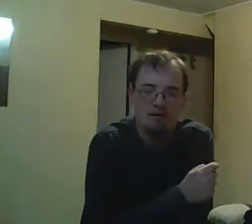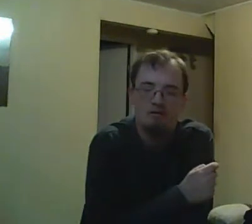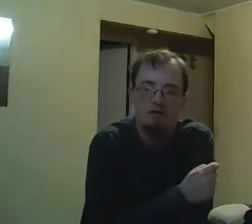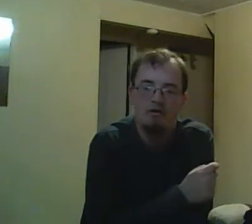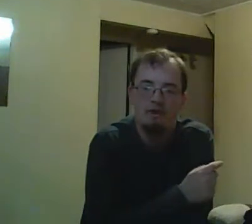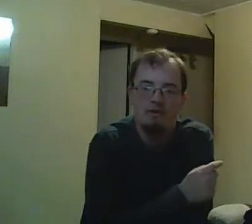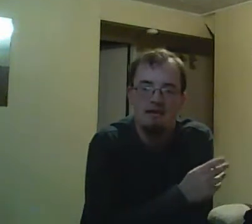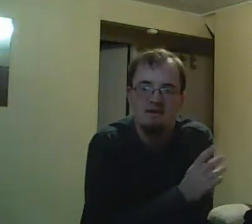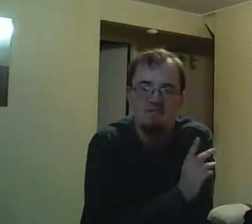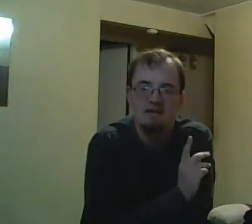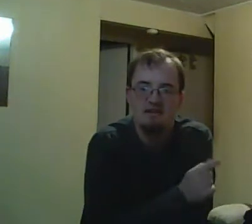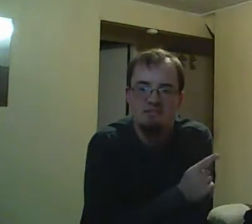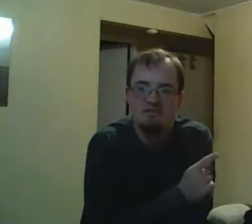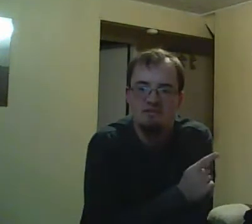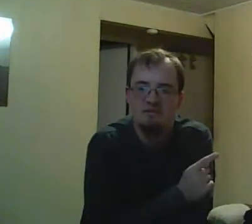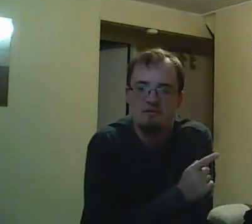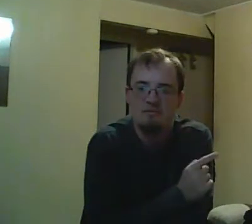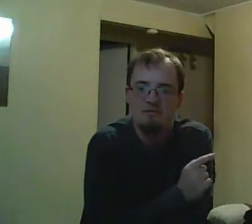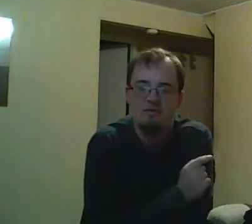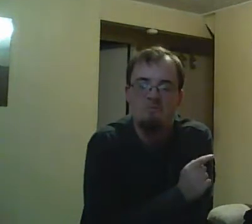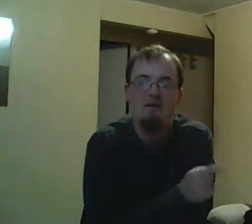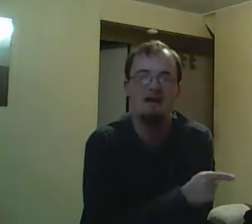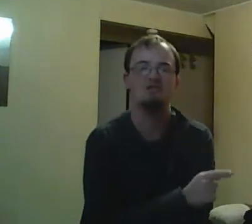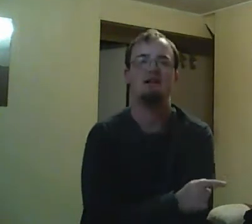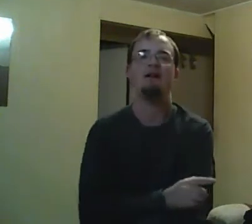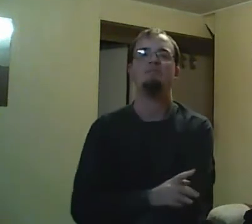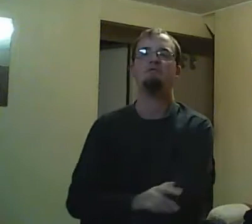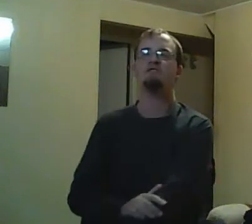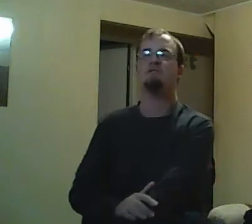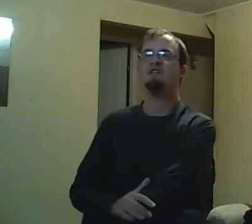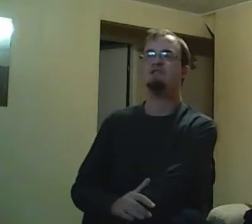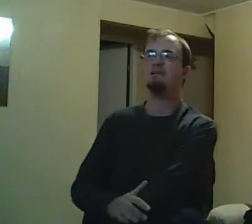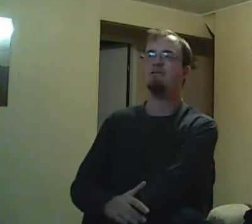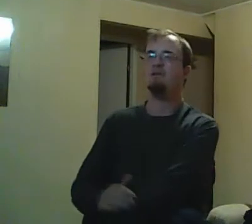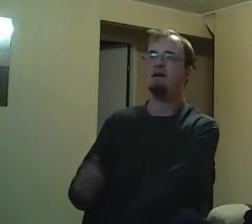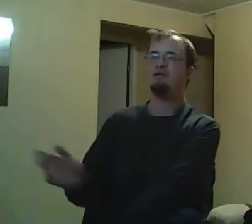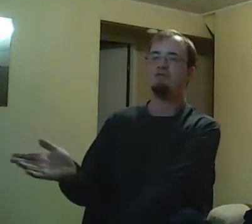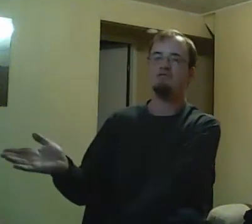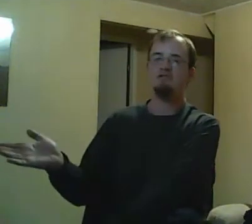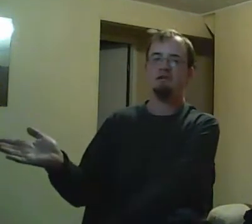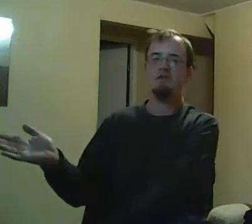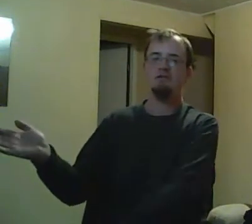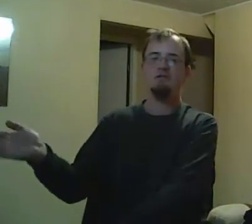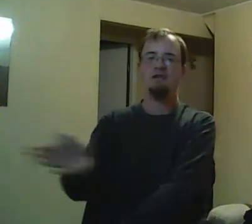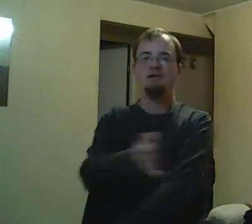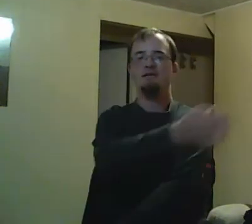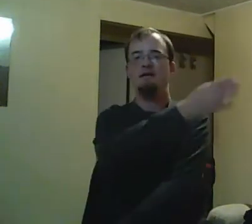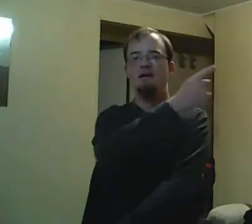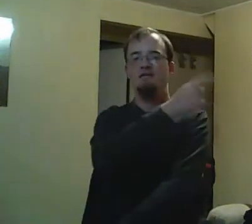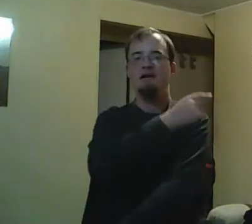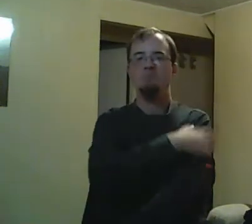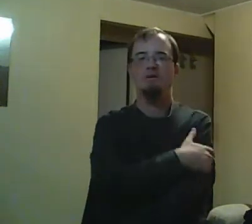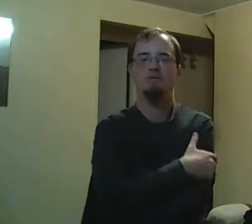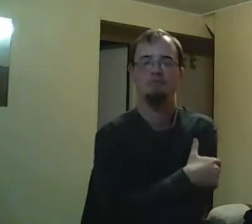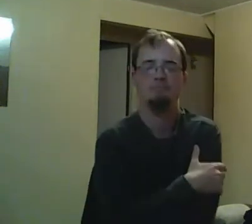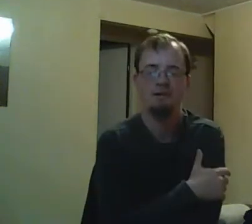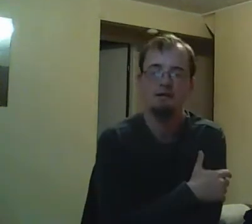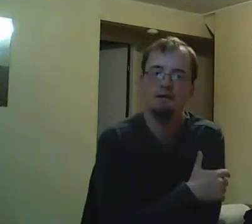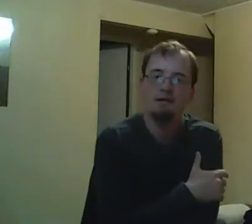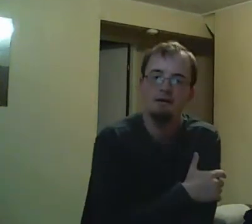that, I hope he takes the hint and leaves Degrassi. Because that's obviously the plan to make him leave Degrassi. Everyone was on board